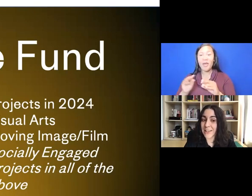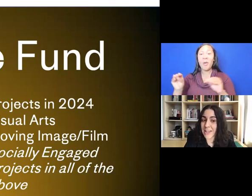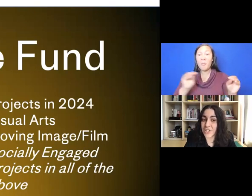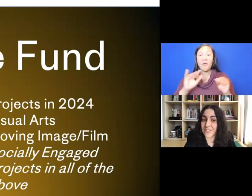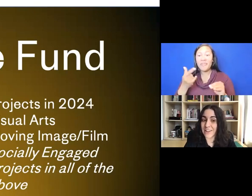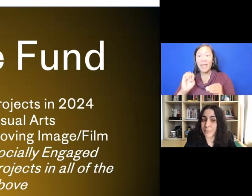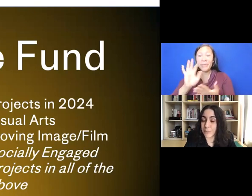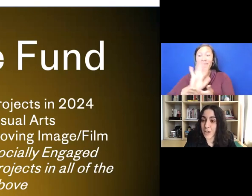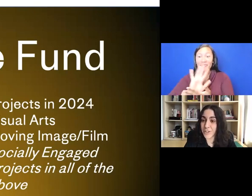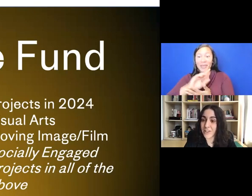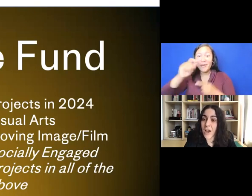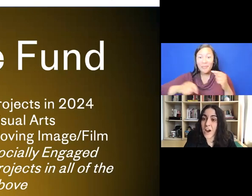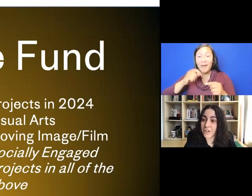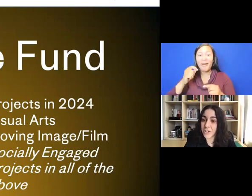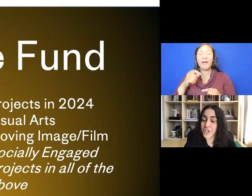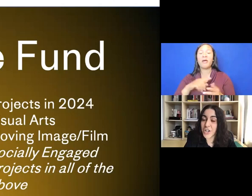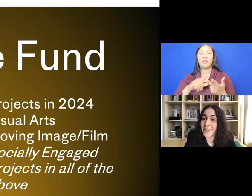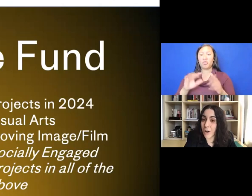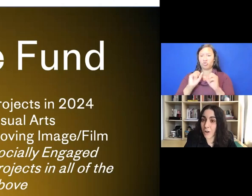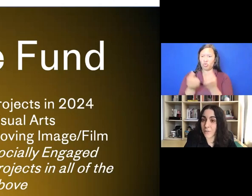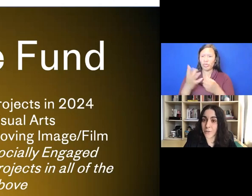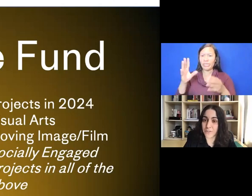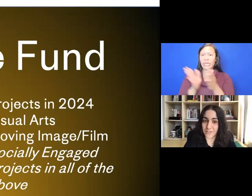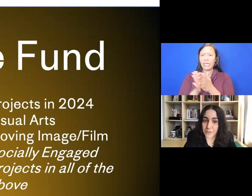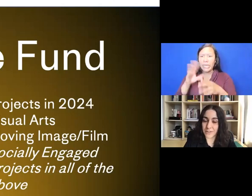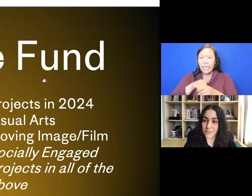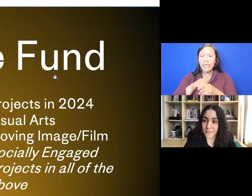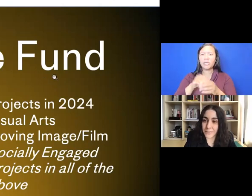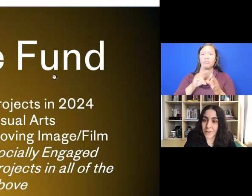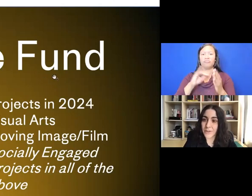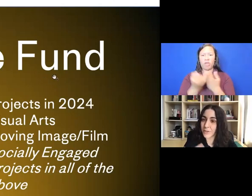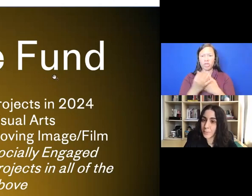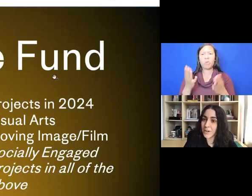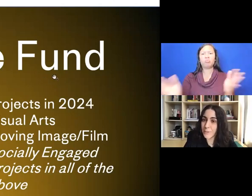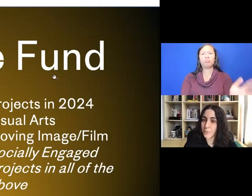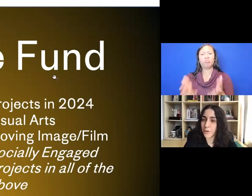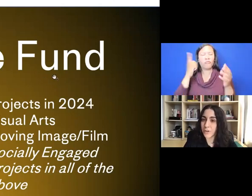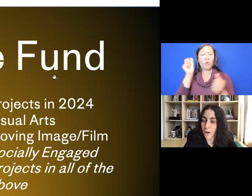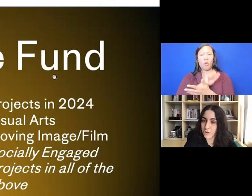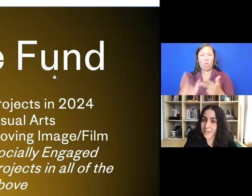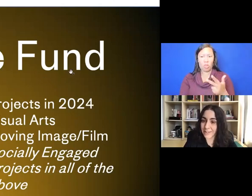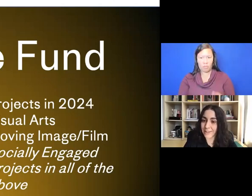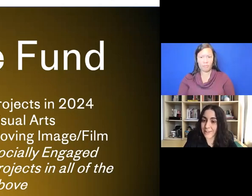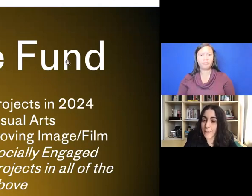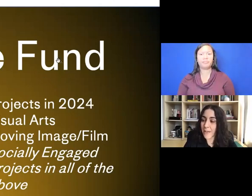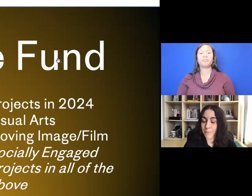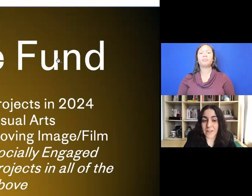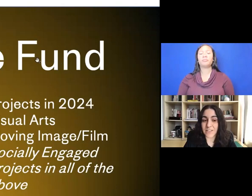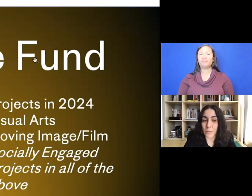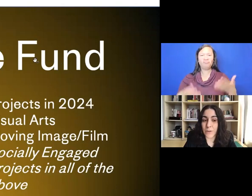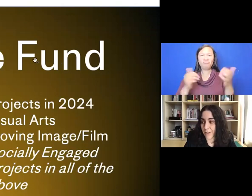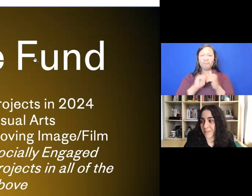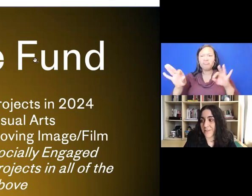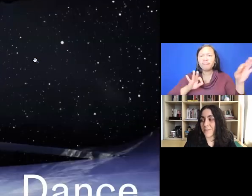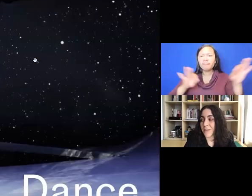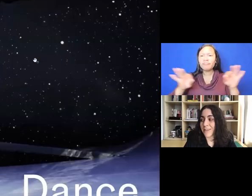socially engaged and sustainable projects are encouraged in all of those disciplines. So to put it a bit more concretely, that means